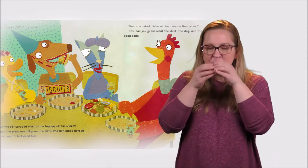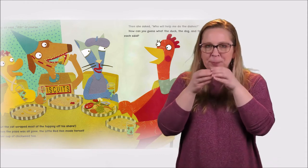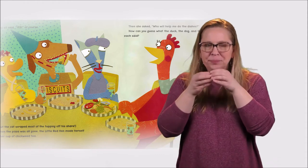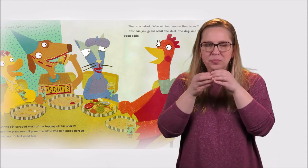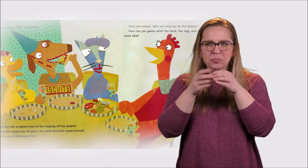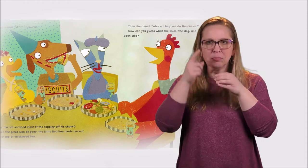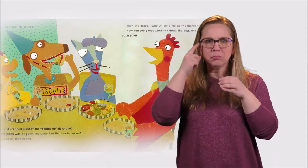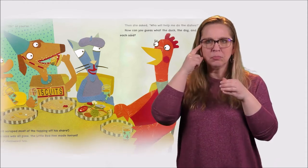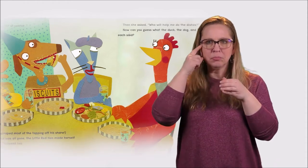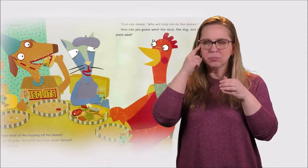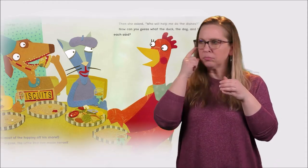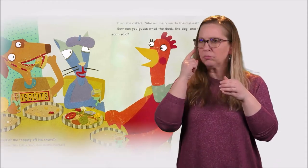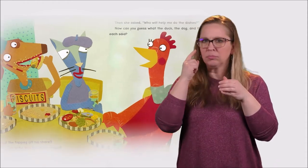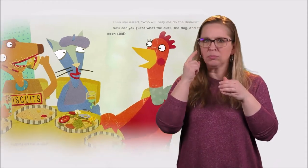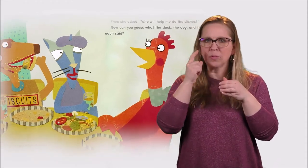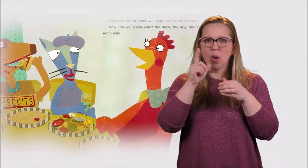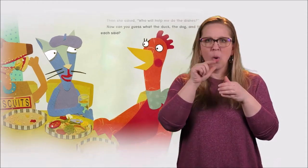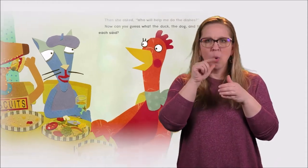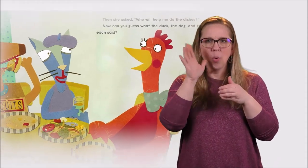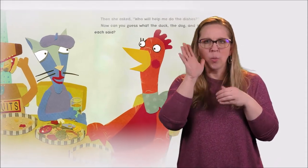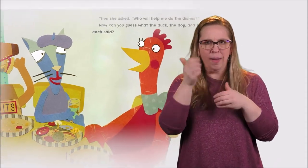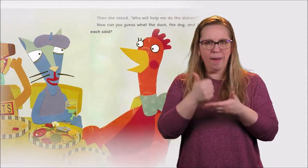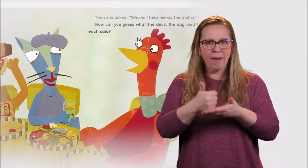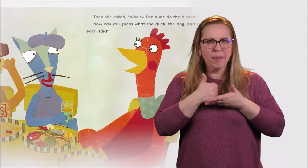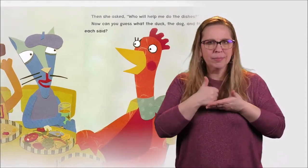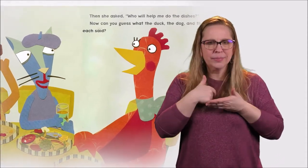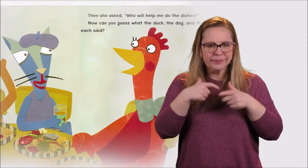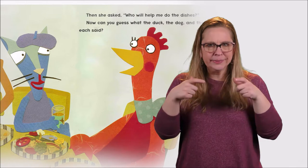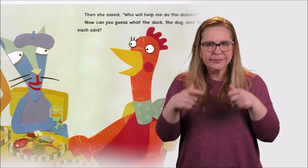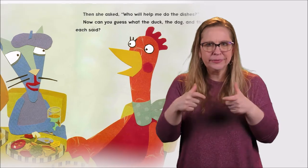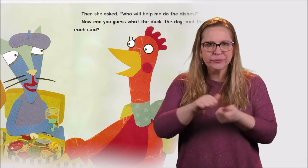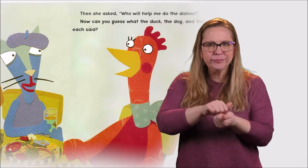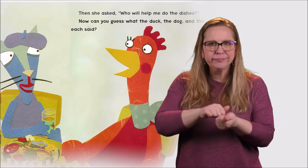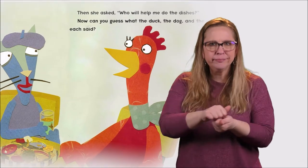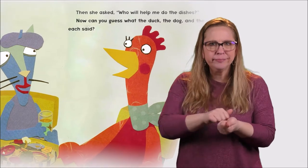Then she asked, Who will help me do the dishes?